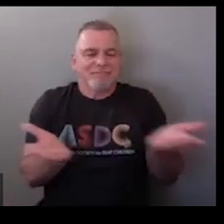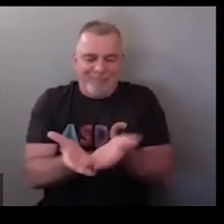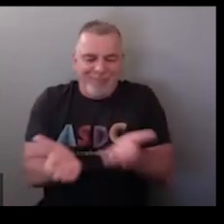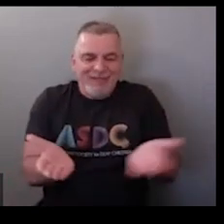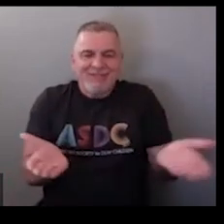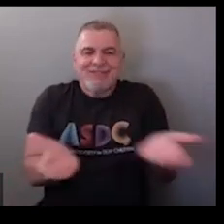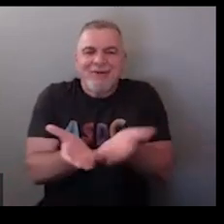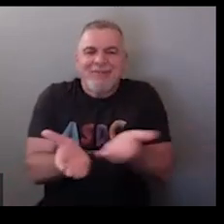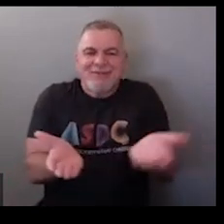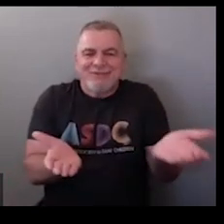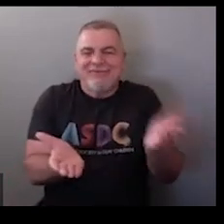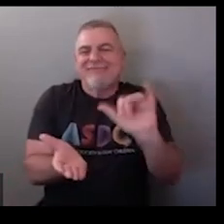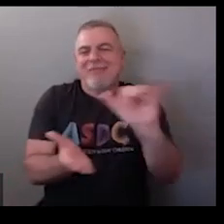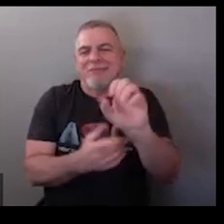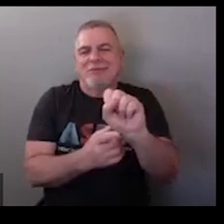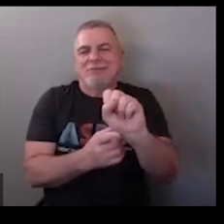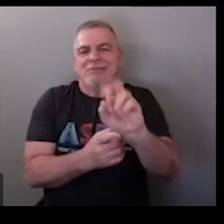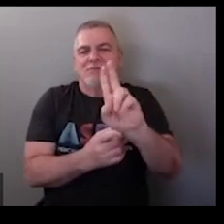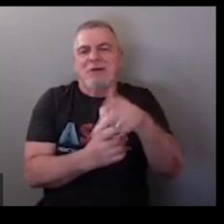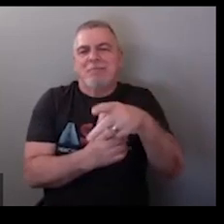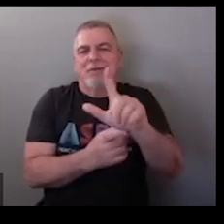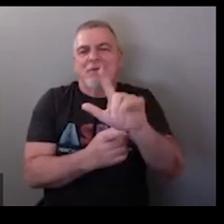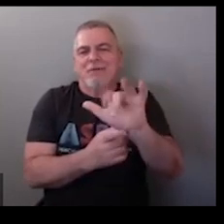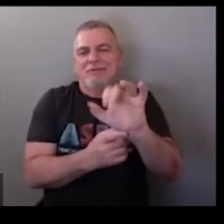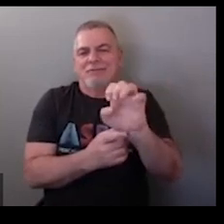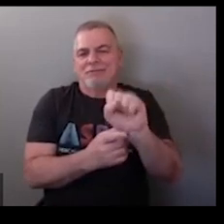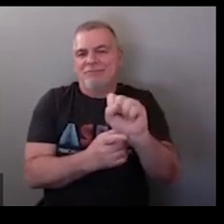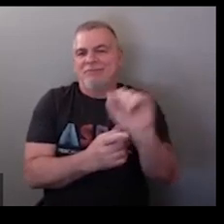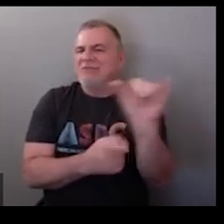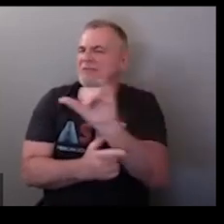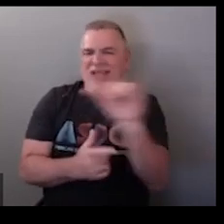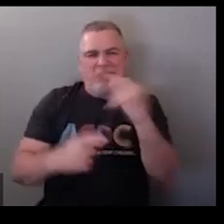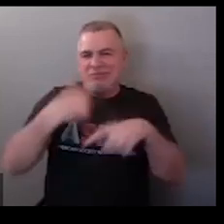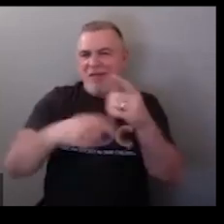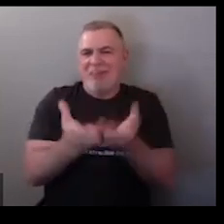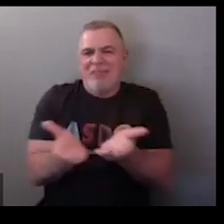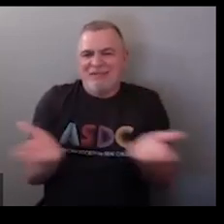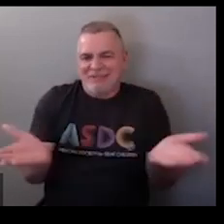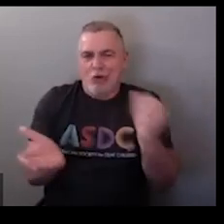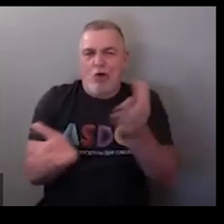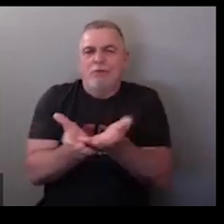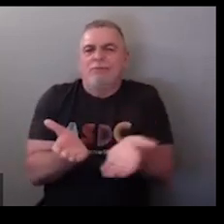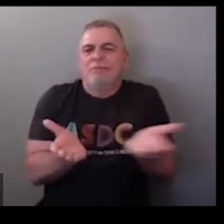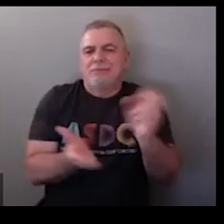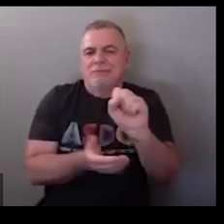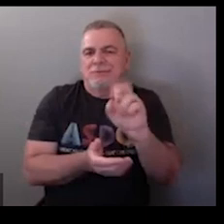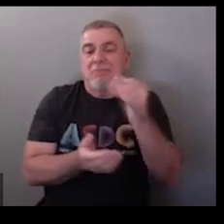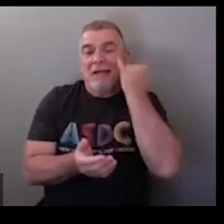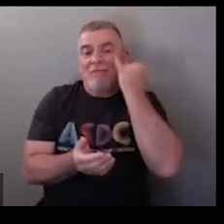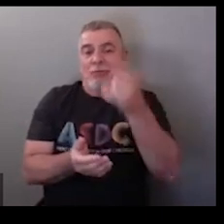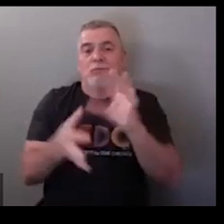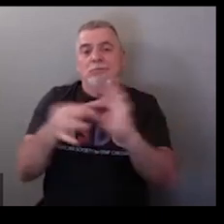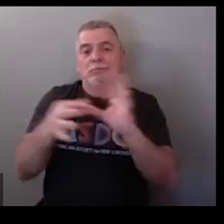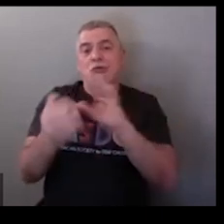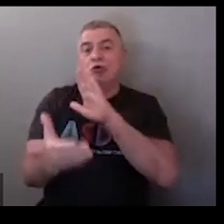okay okay now some school supplies so this is the sign for supplies which I'm fingerspelling things or materials